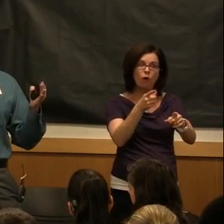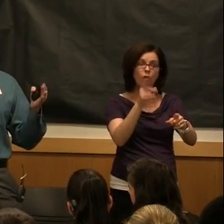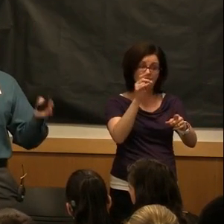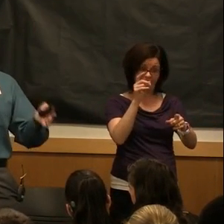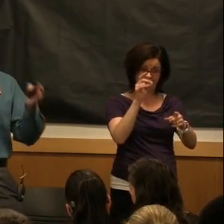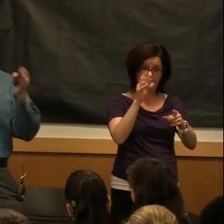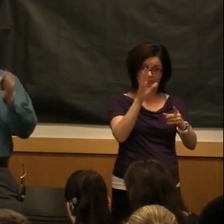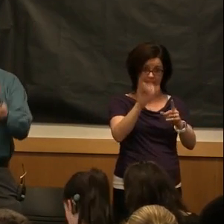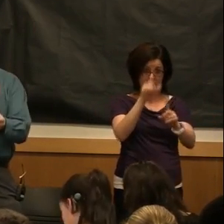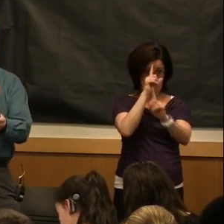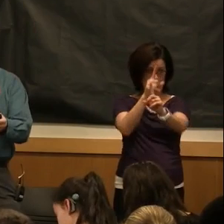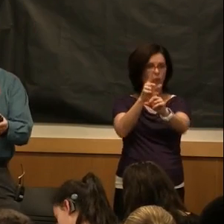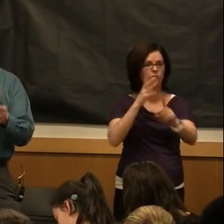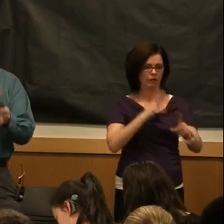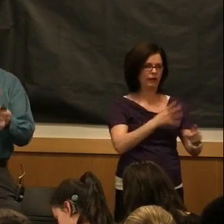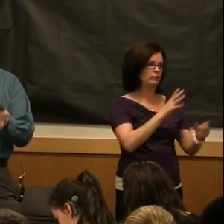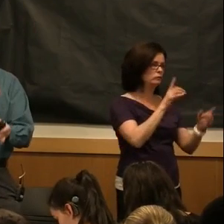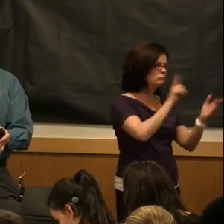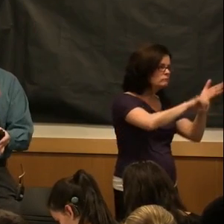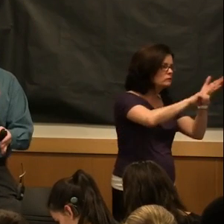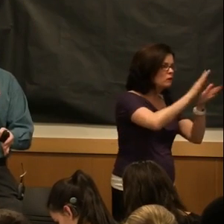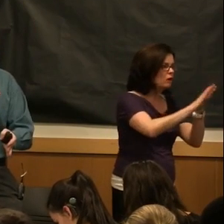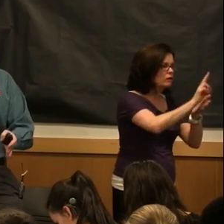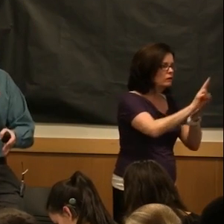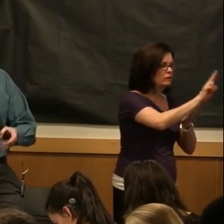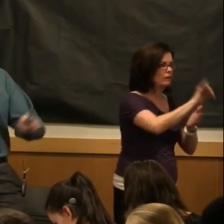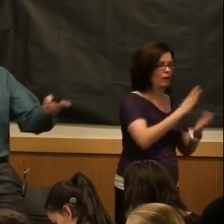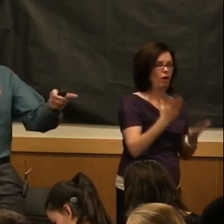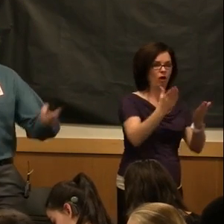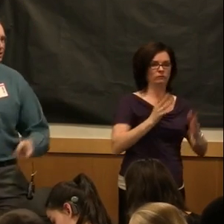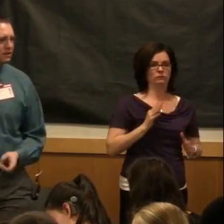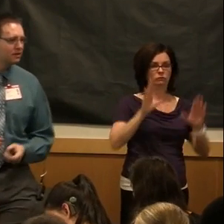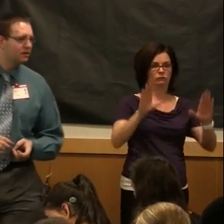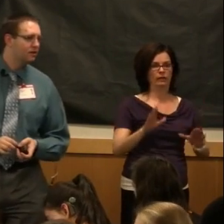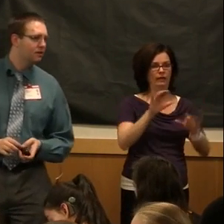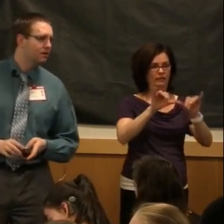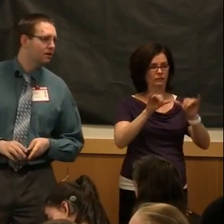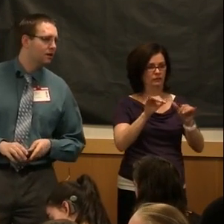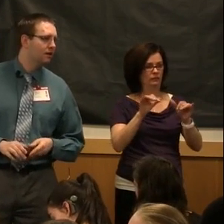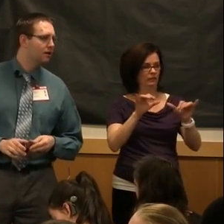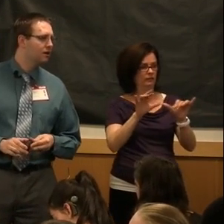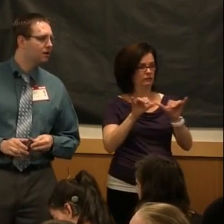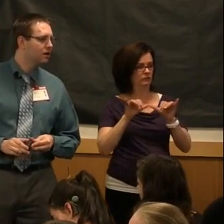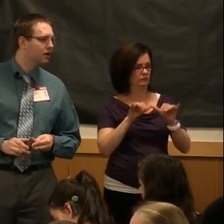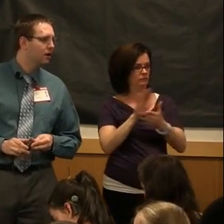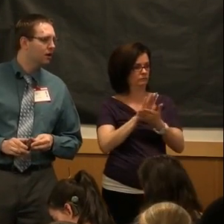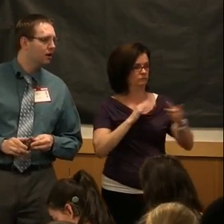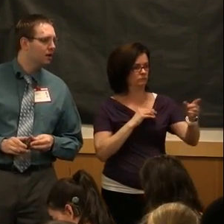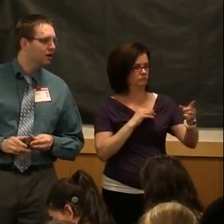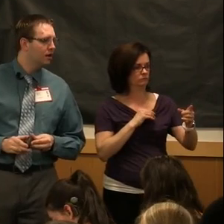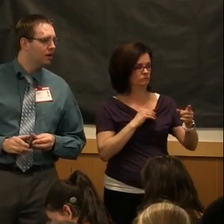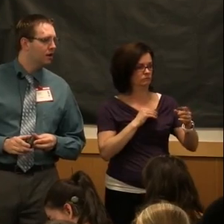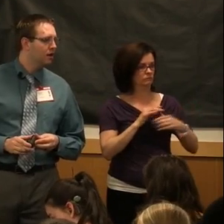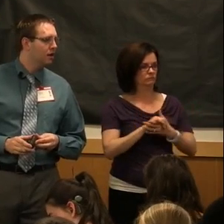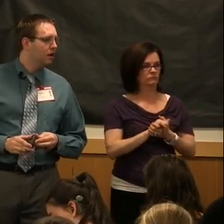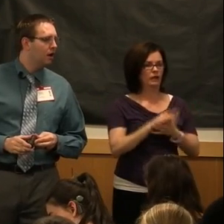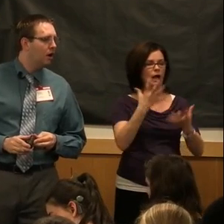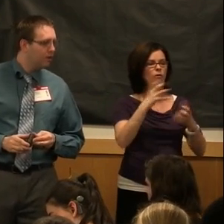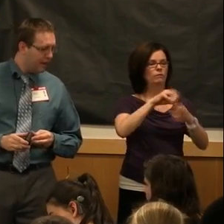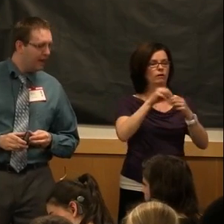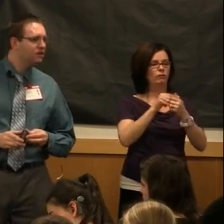schools that are focused on engineering or can offer really great engineering programs. I want to be involved in the design of the art.